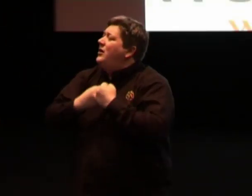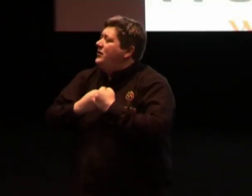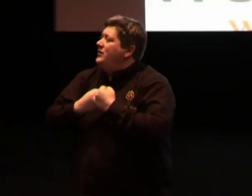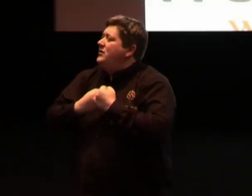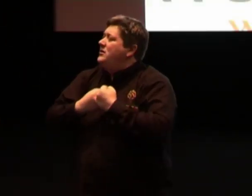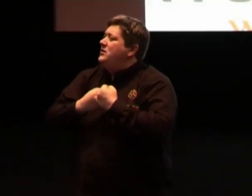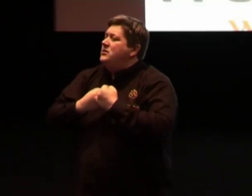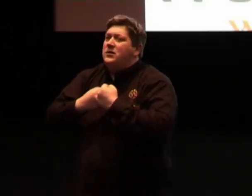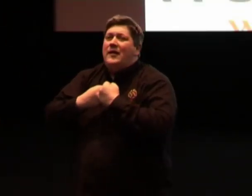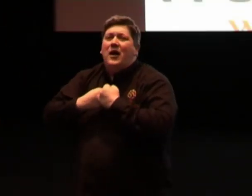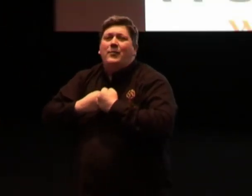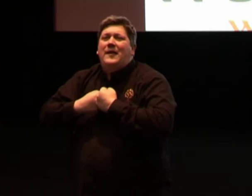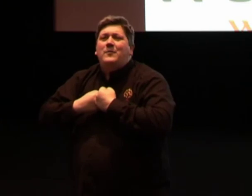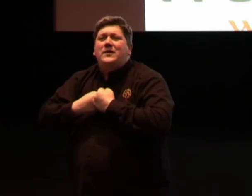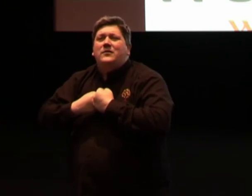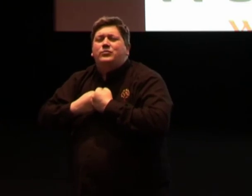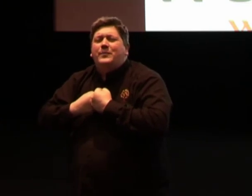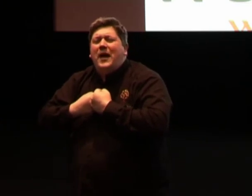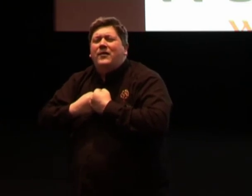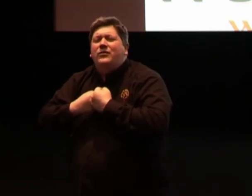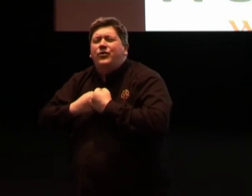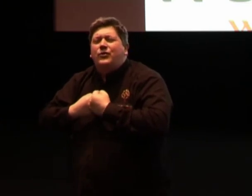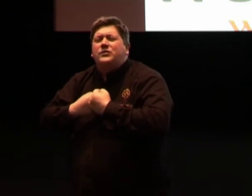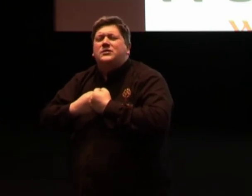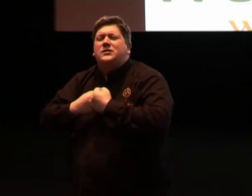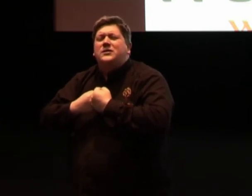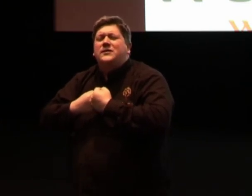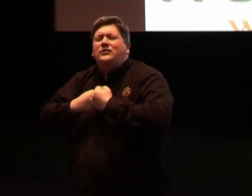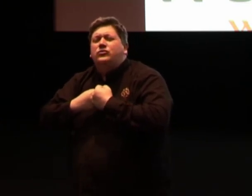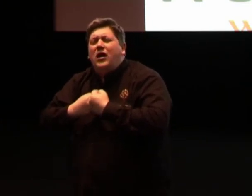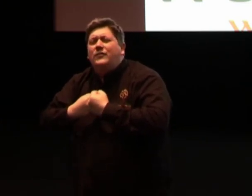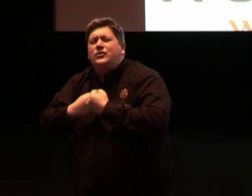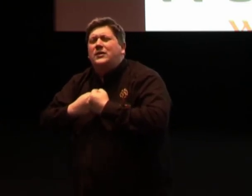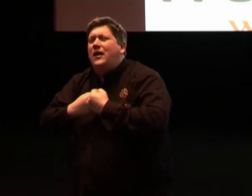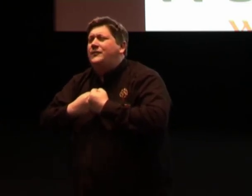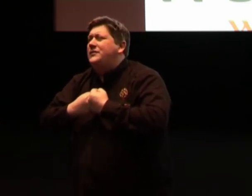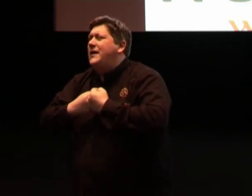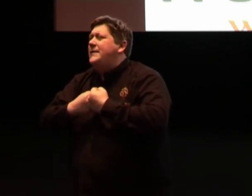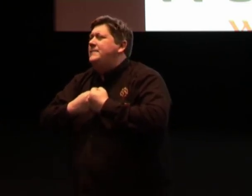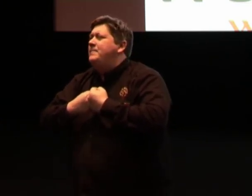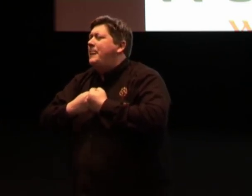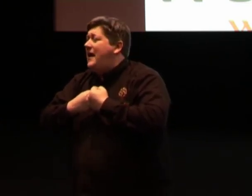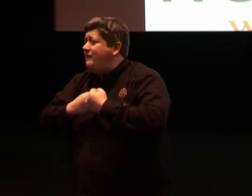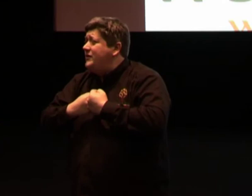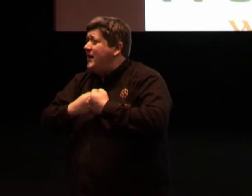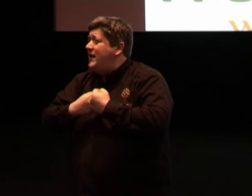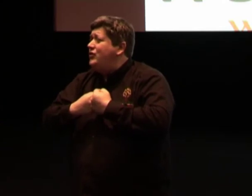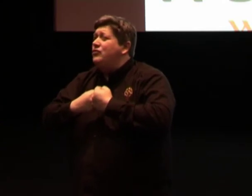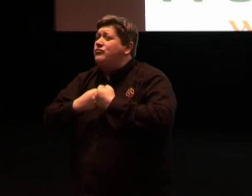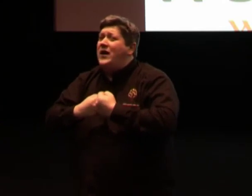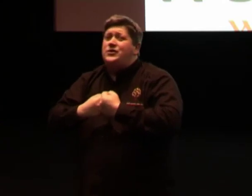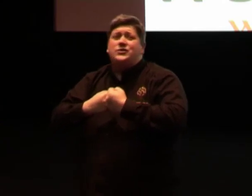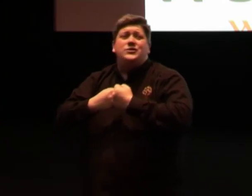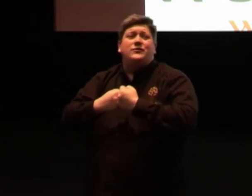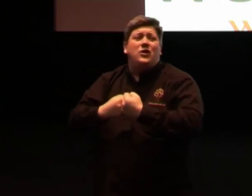of God. So let that be the propelling force that drives you in life today. And every day.